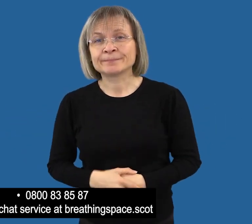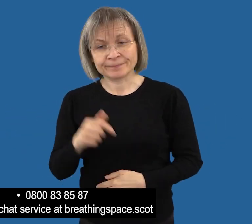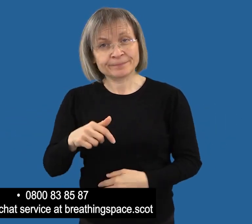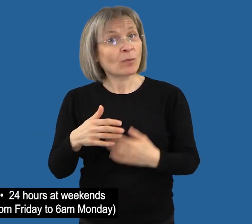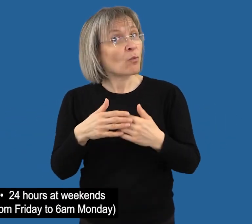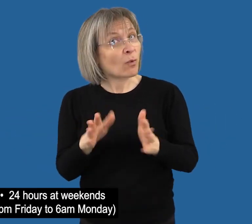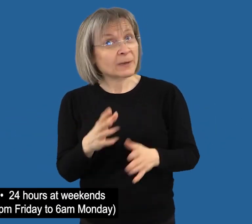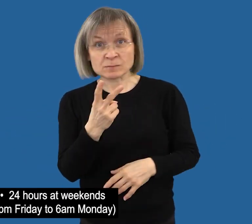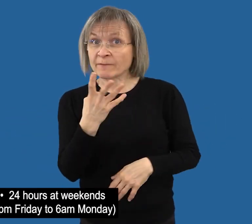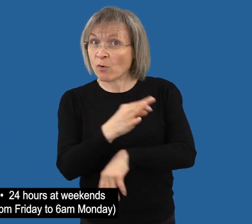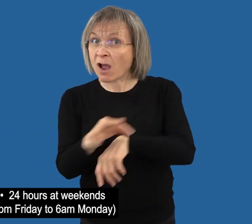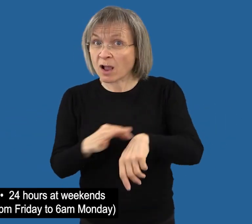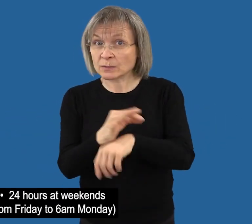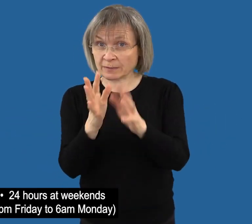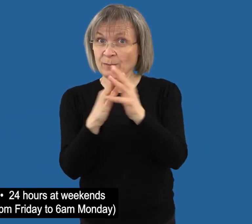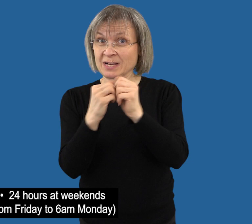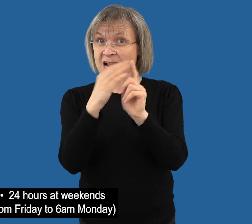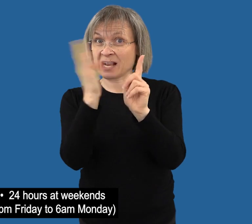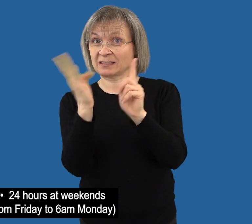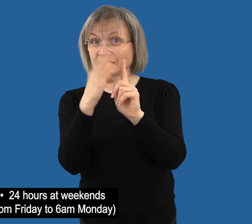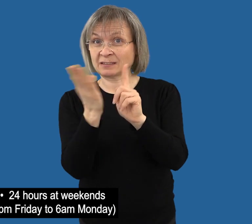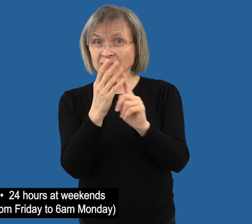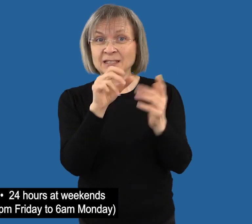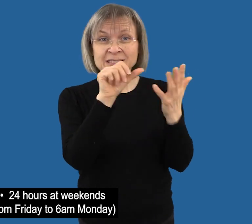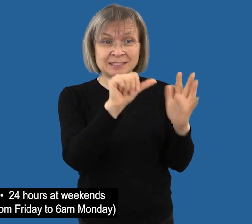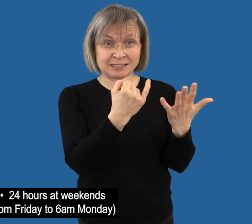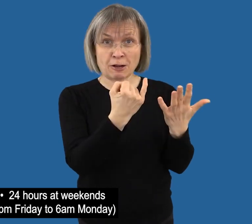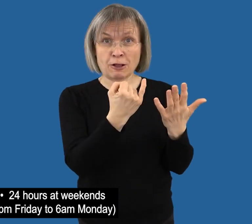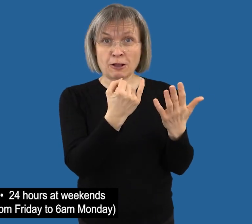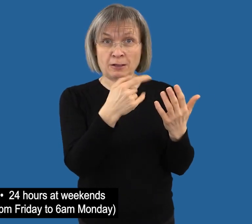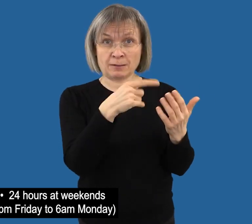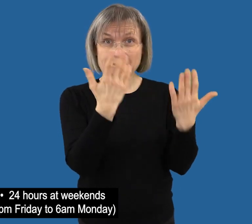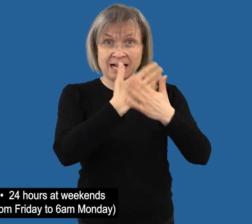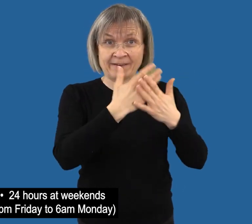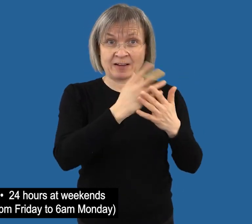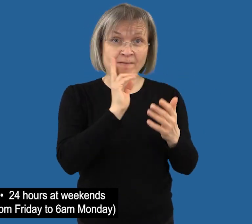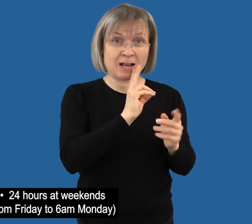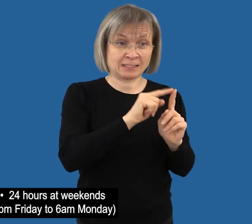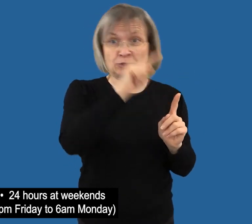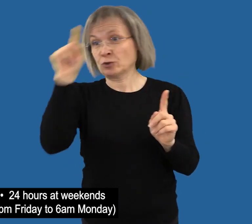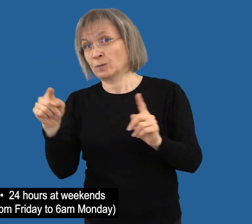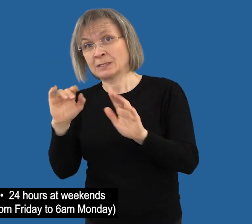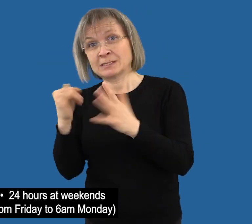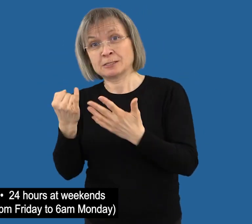.scot 24 hours at weekends, 6pm Friday to 6am Monday